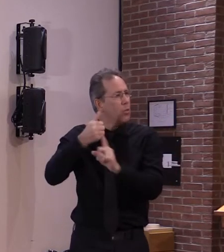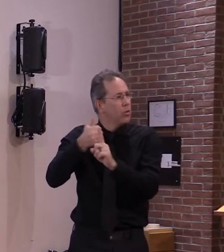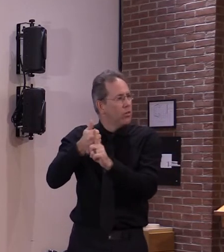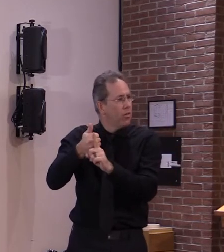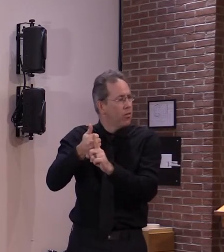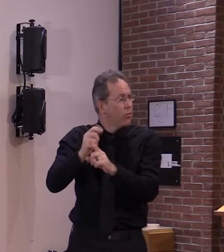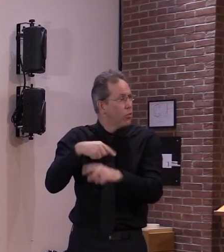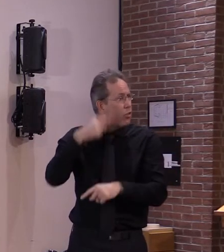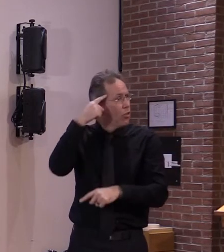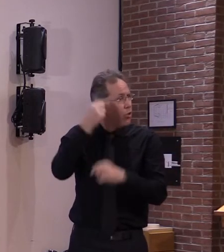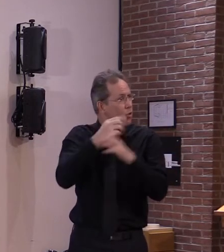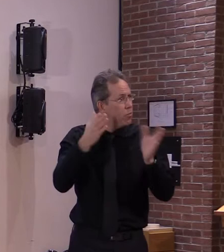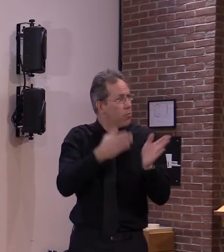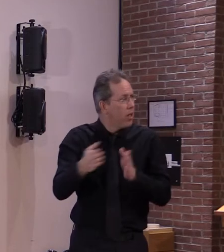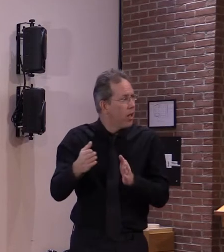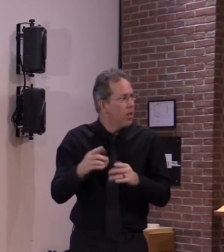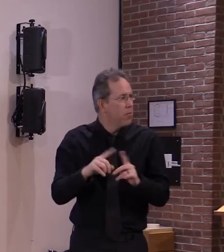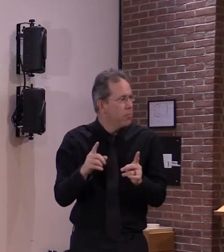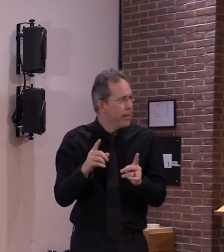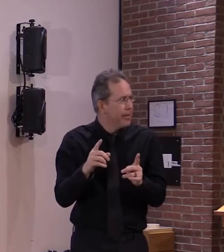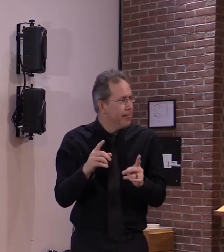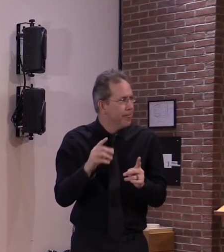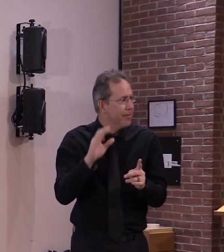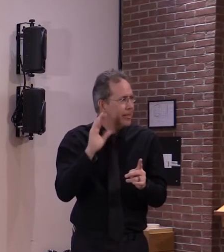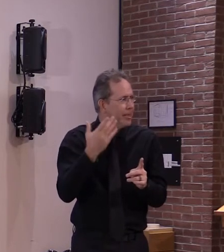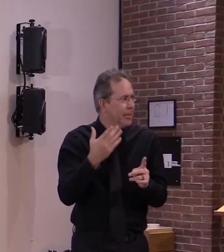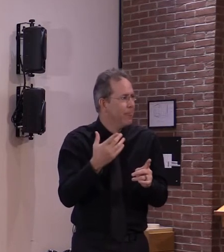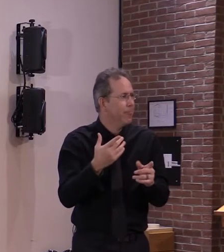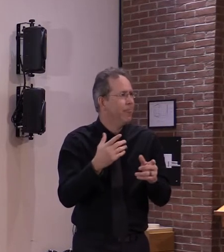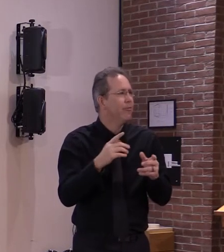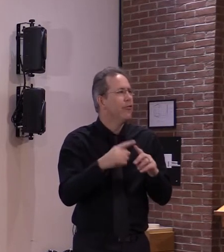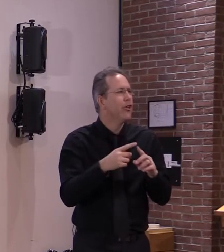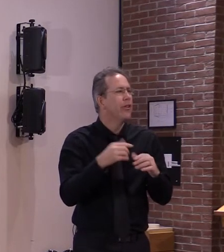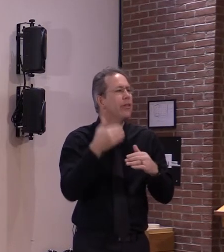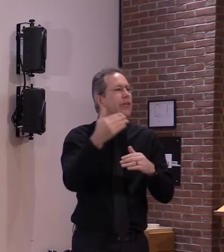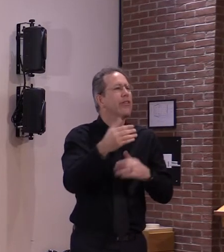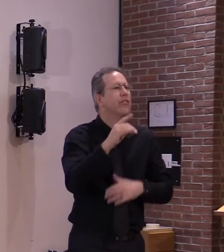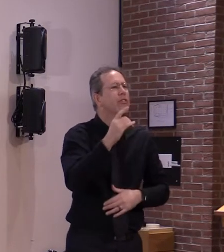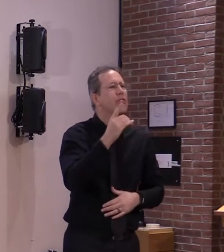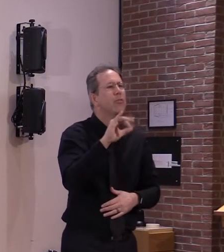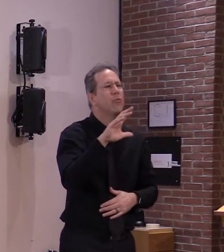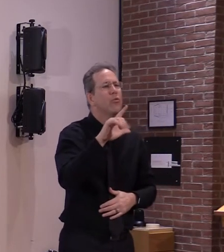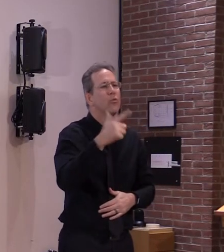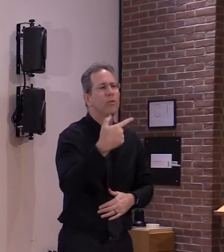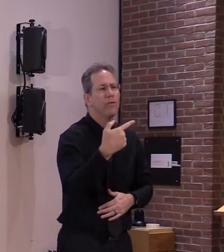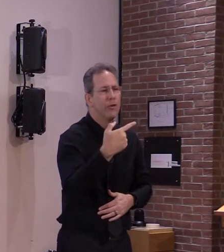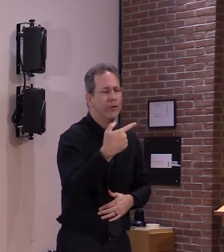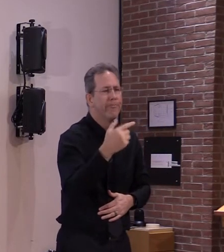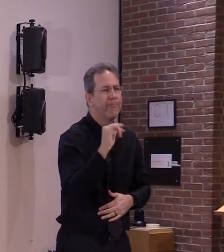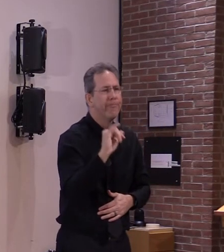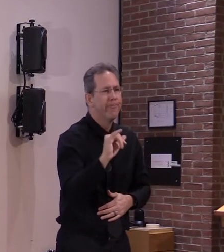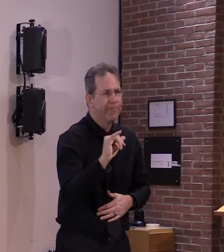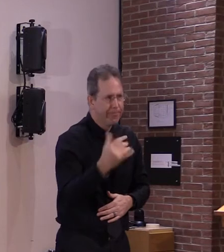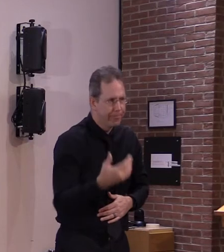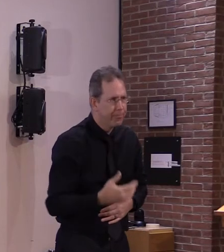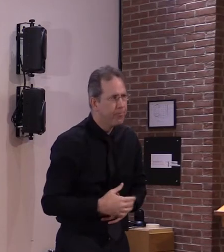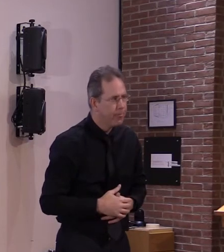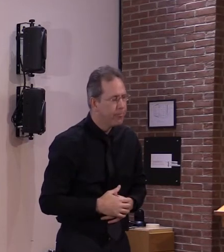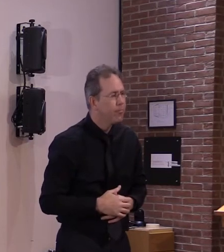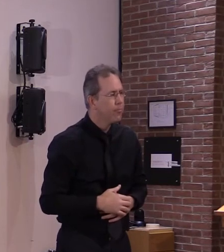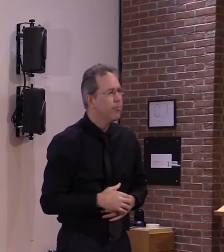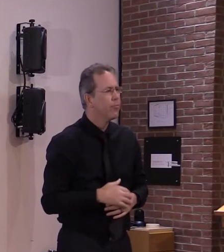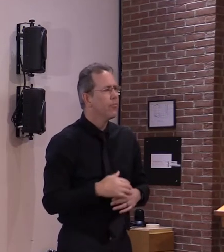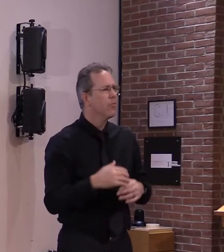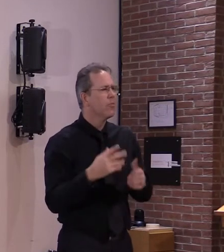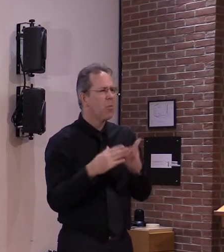isn't deemed to start till the 21st because they took a lot of flack the cdc i did did